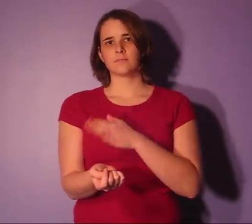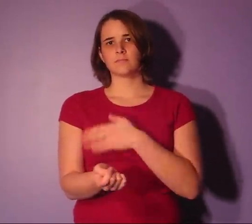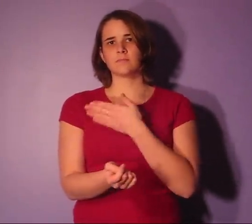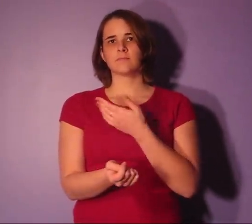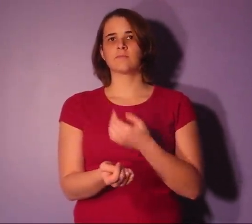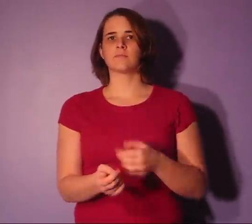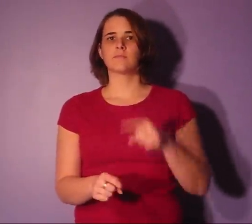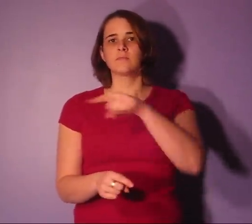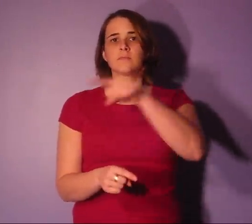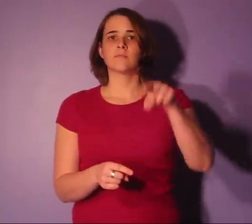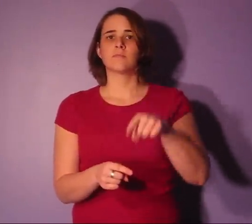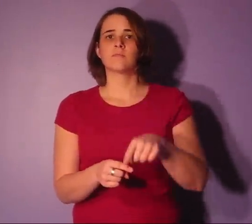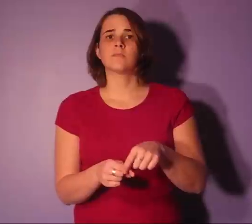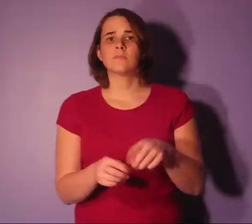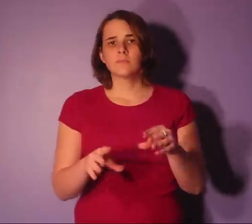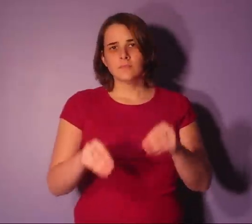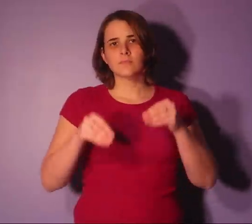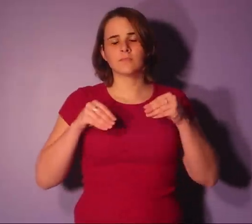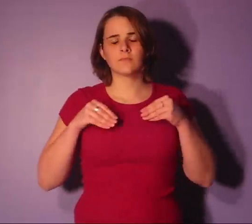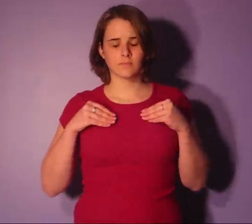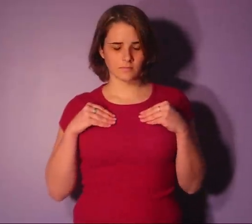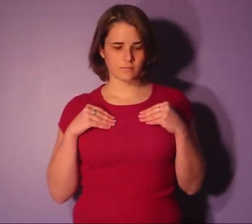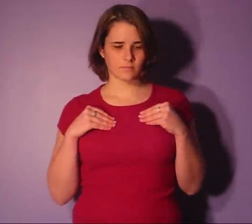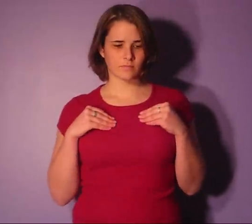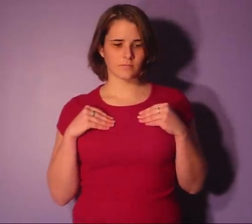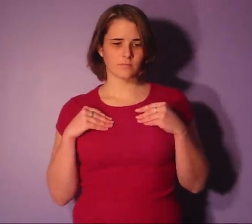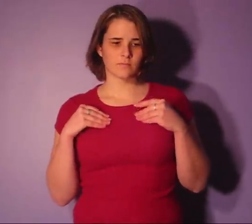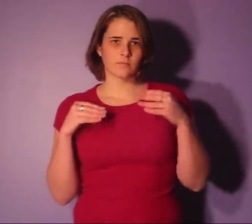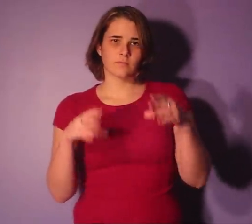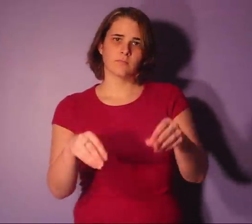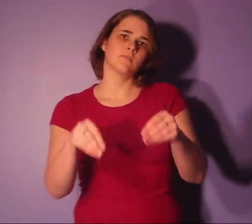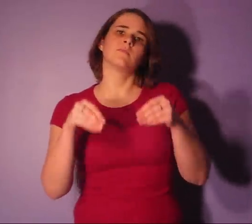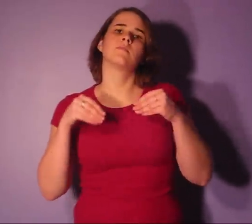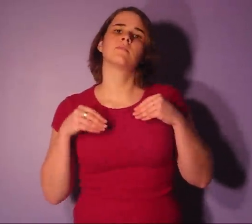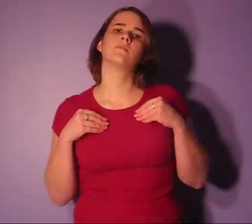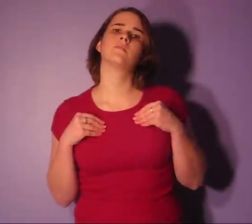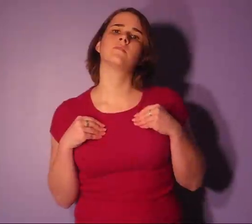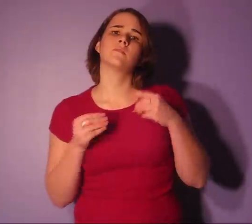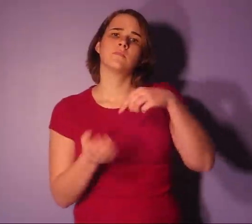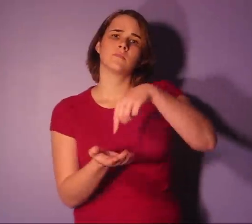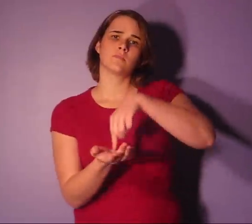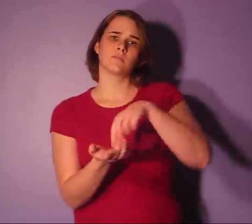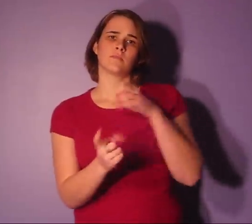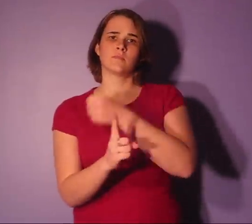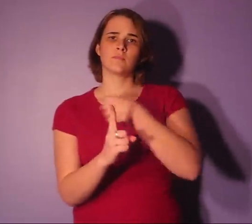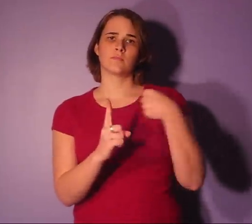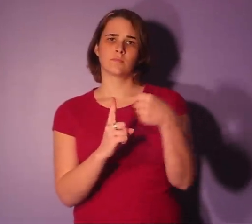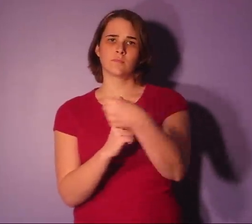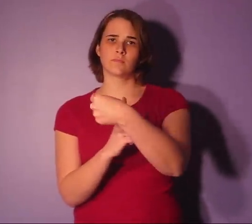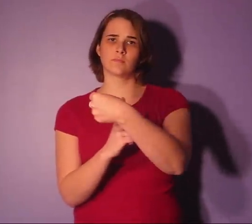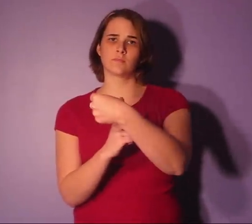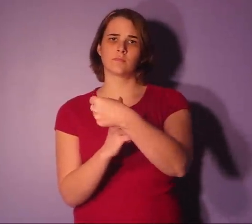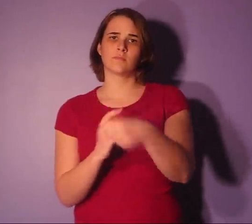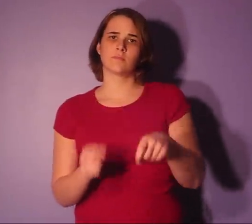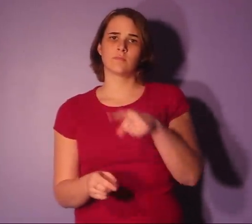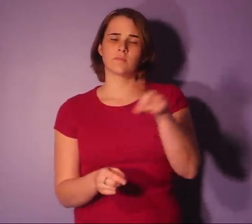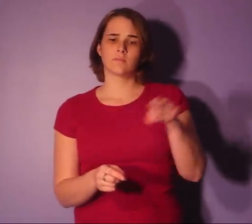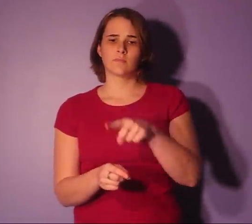When I come to terms, to terms with this When